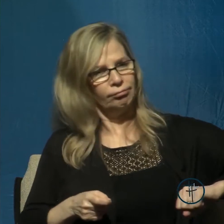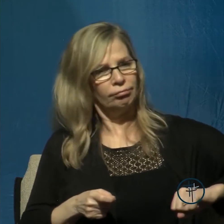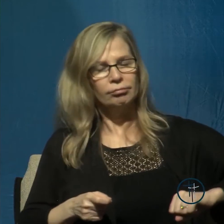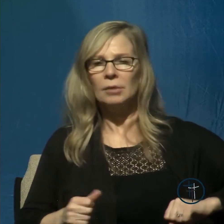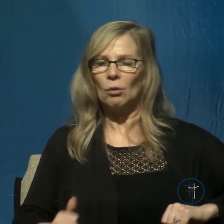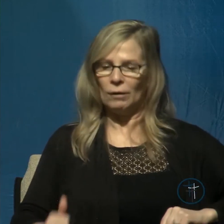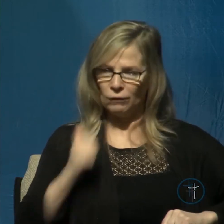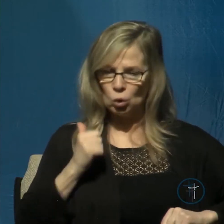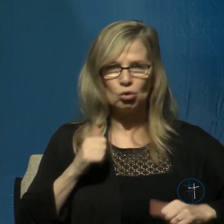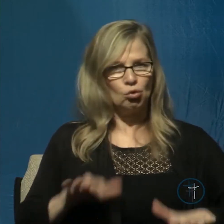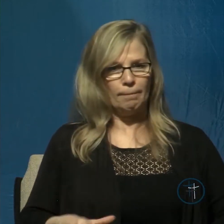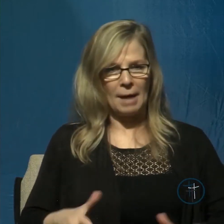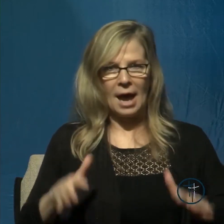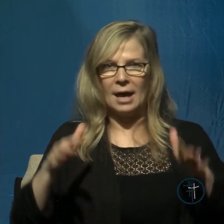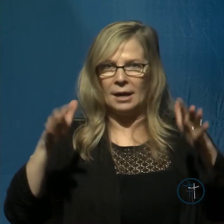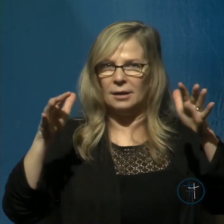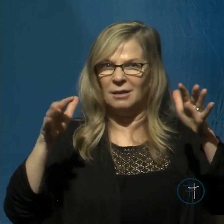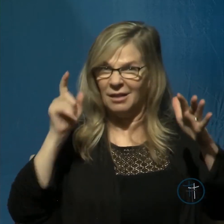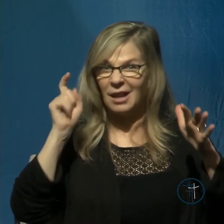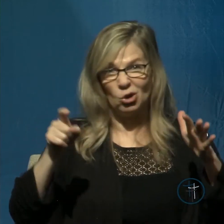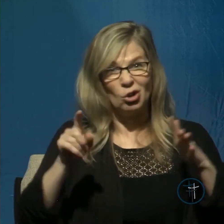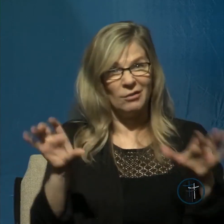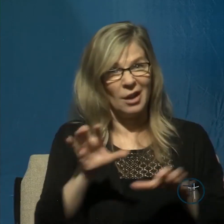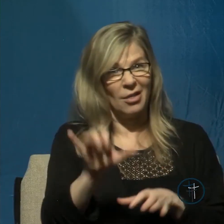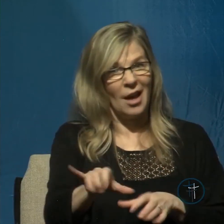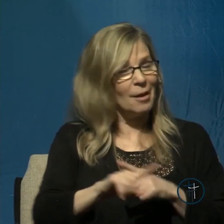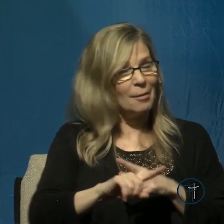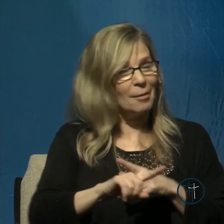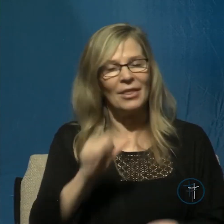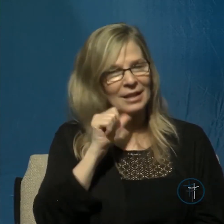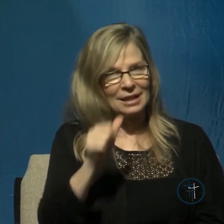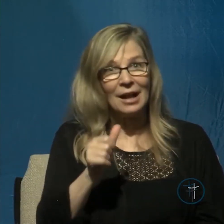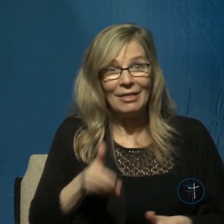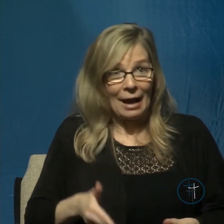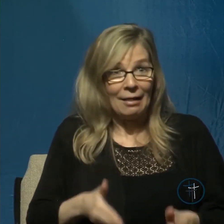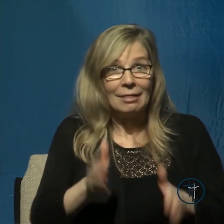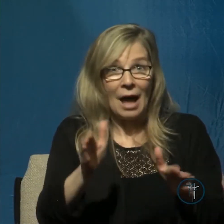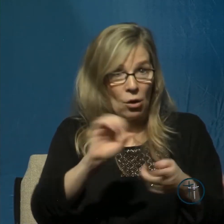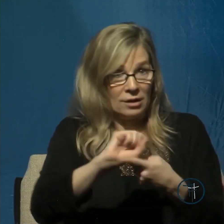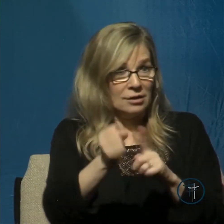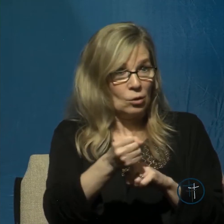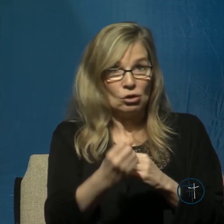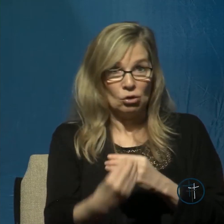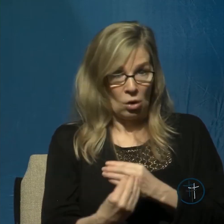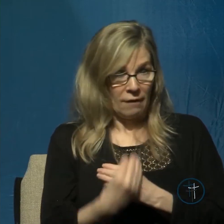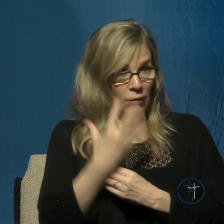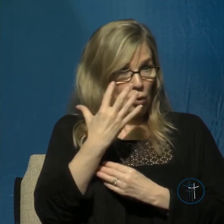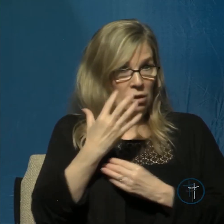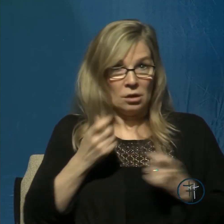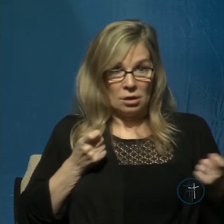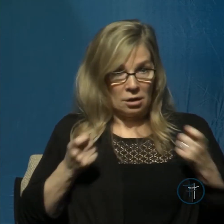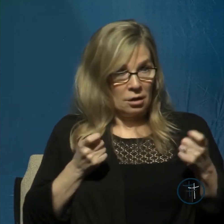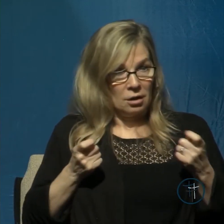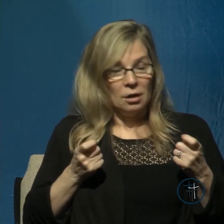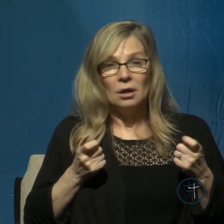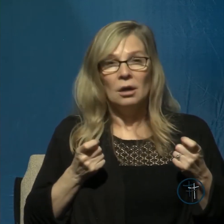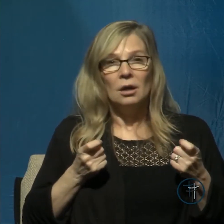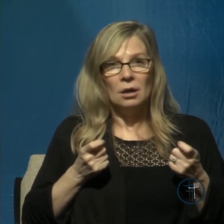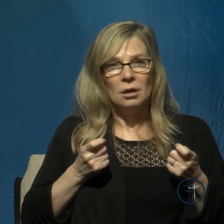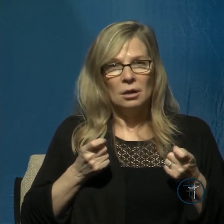started it that in that way but they did not do so they allow the position to control them faith is a refusal to